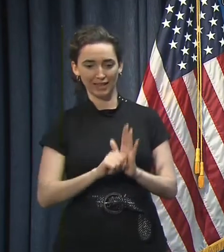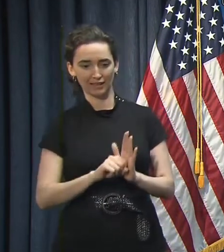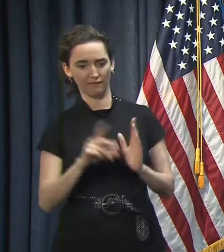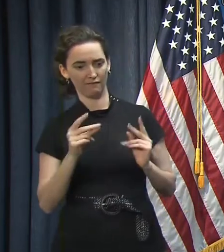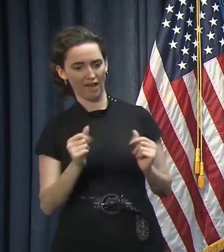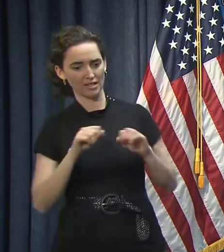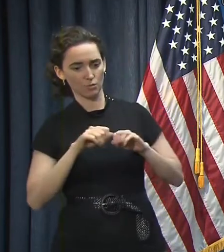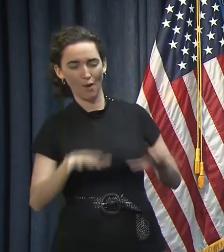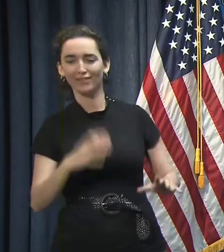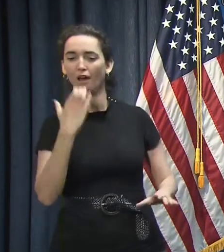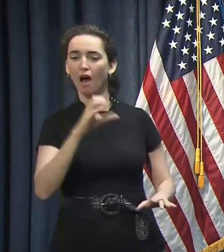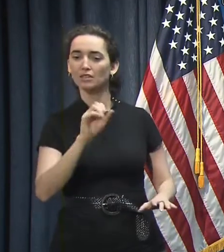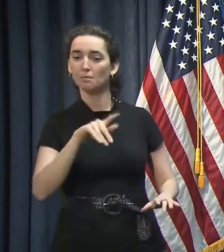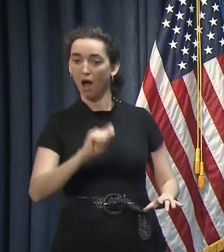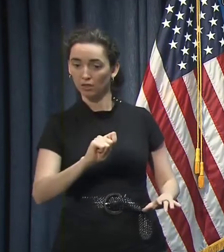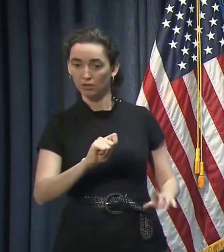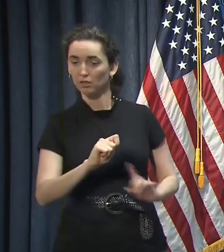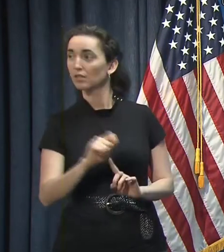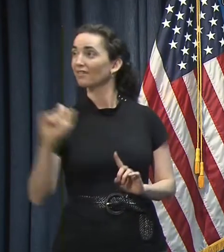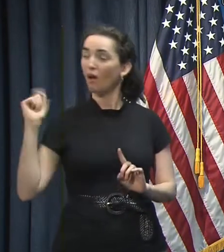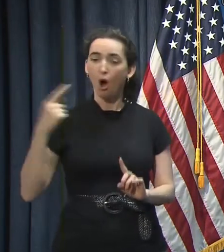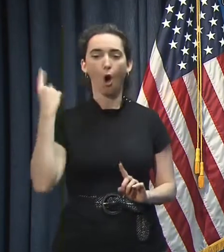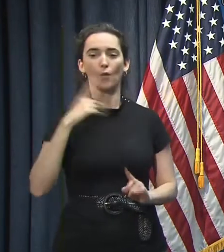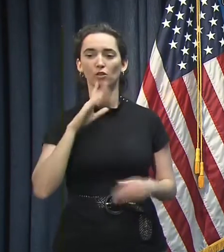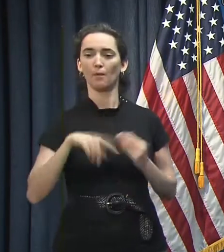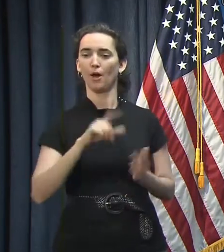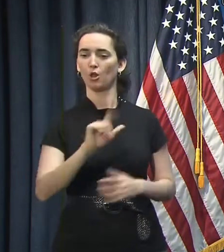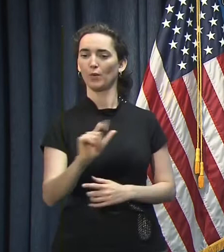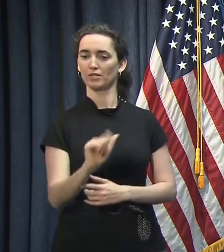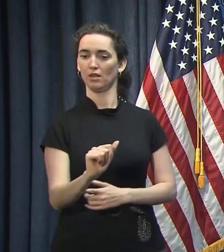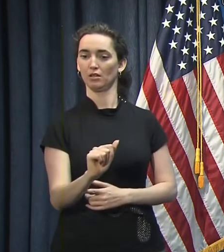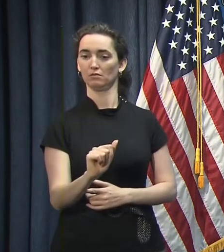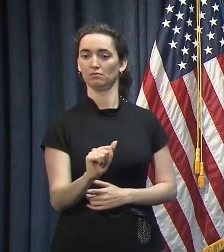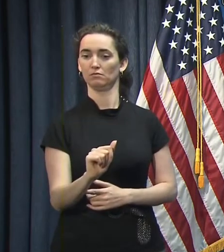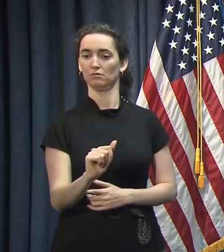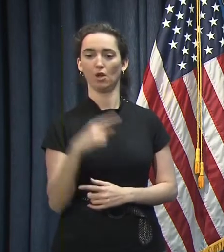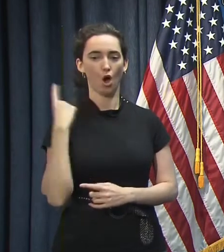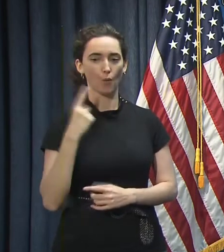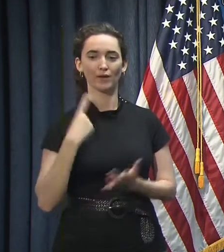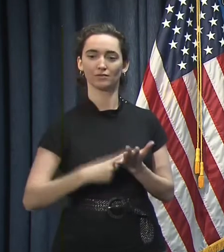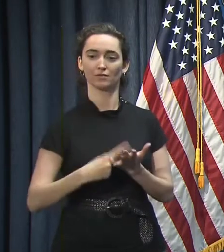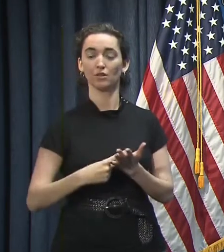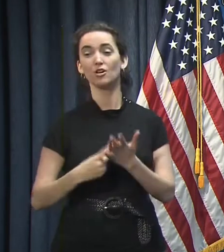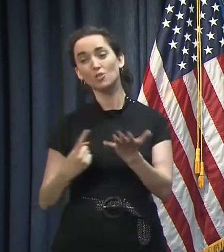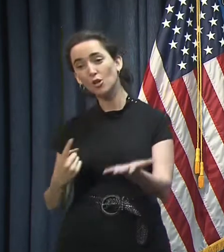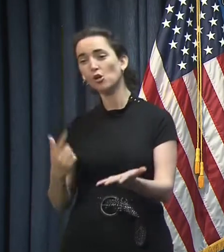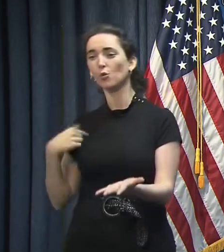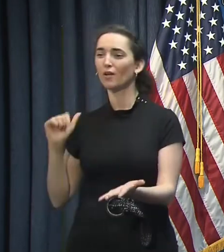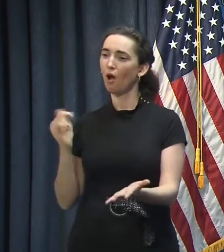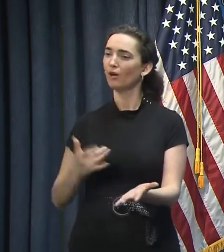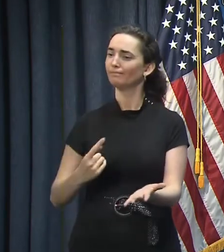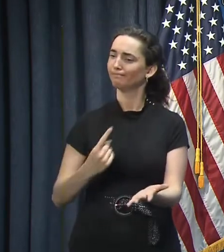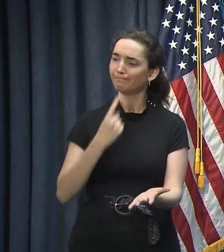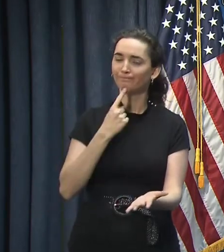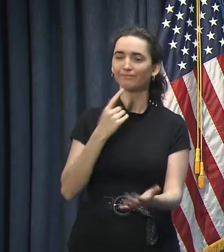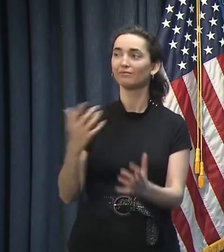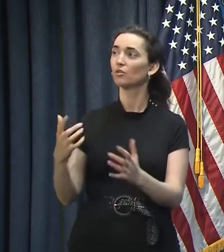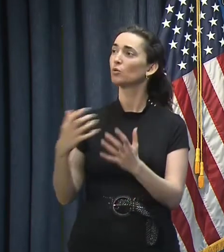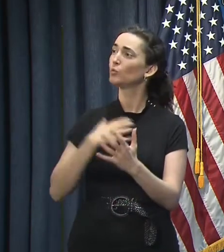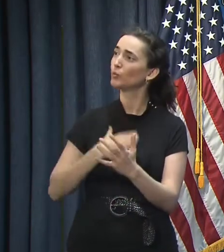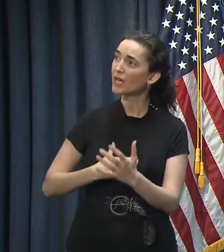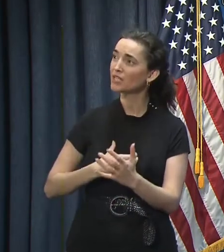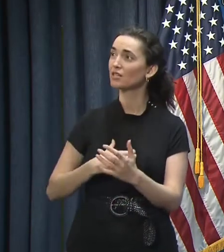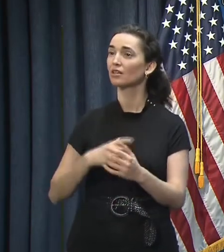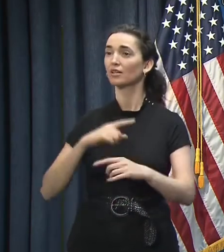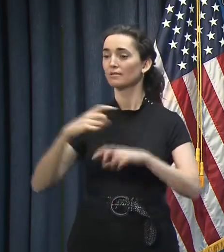Louisiana. And so it wasn't a stretch. Now, we were all disappointed because we were all hoping that